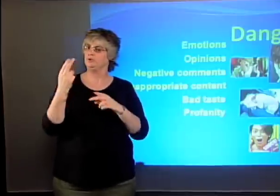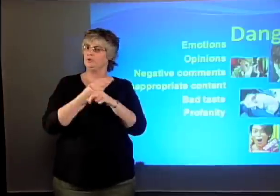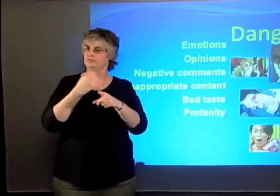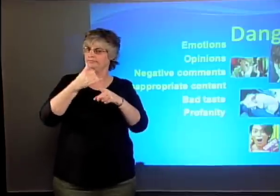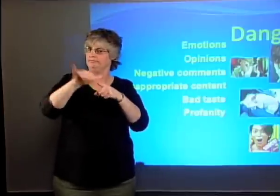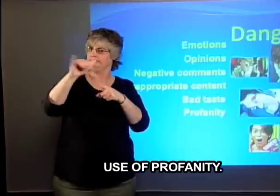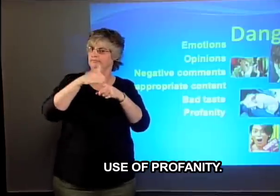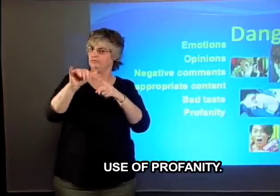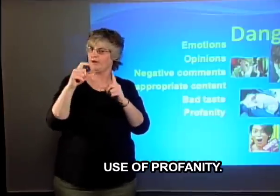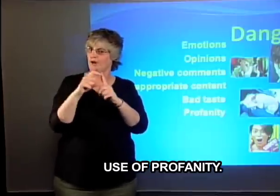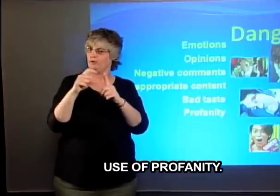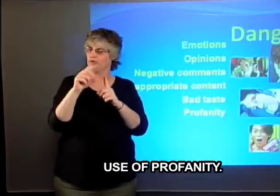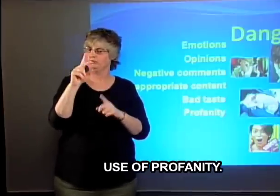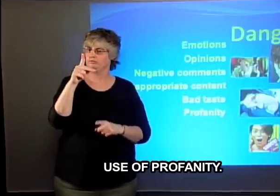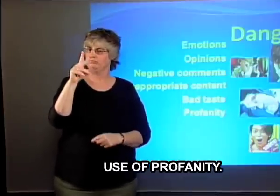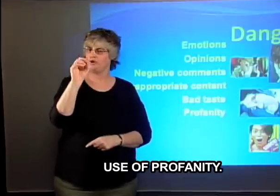Use of profanity.